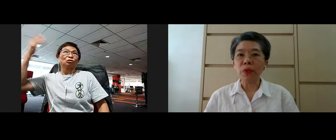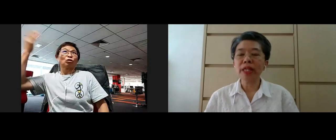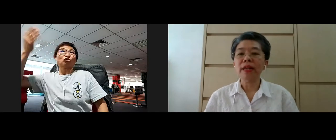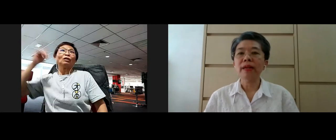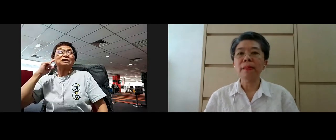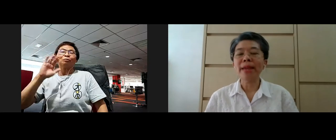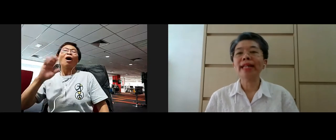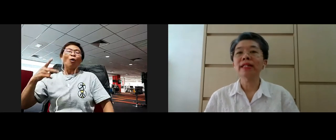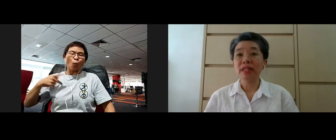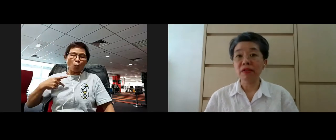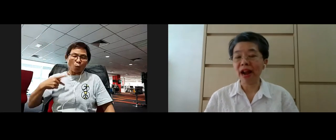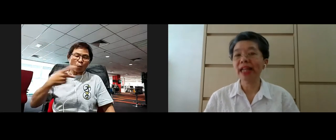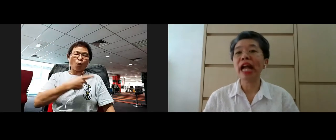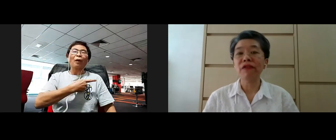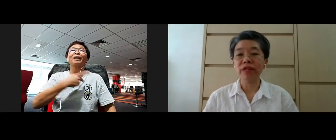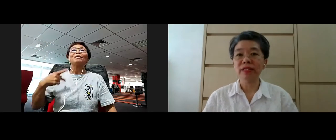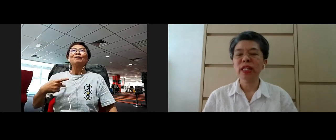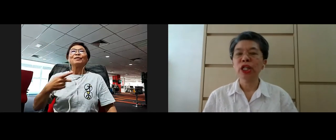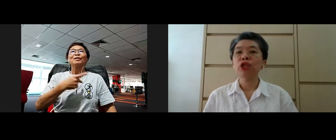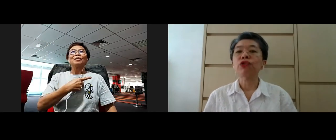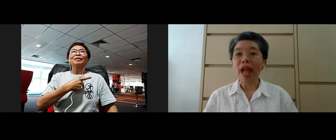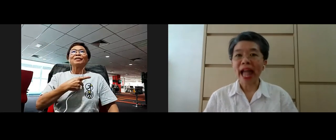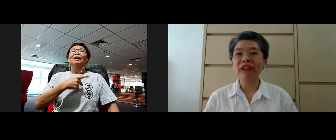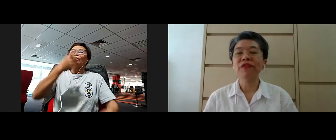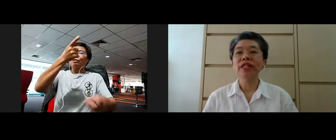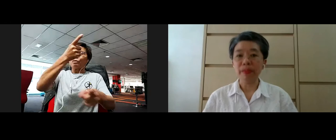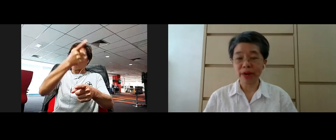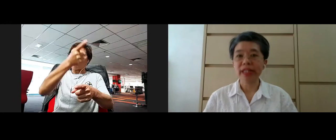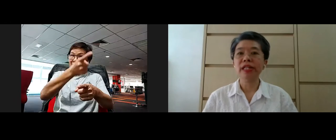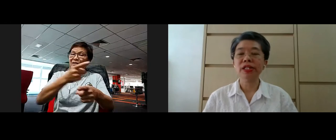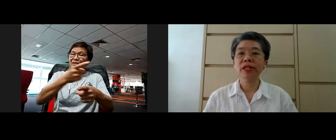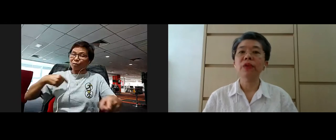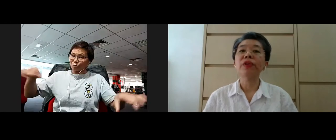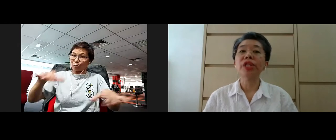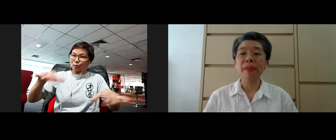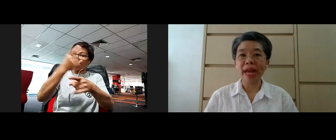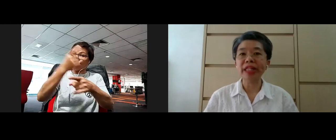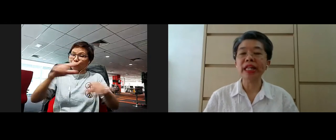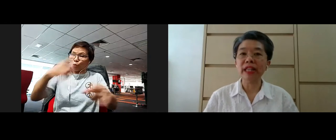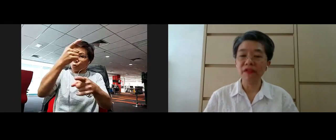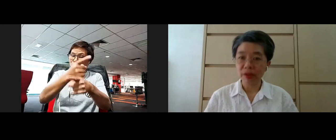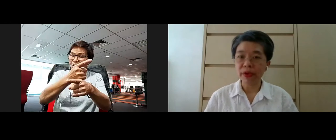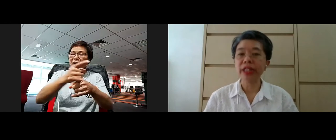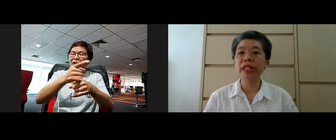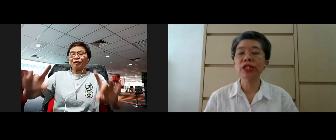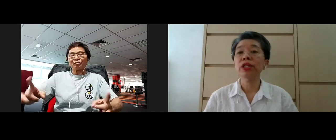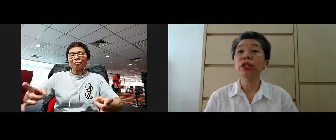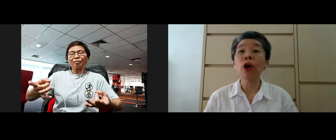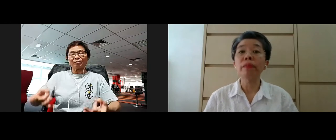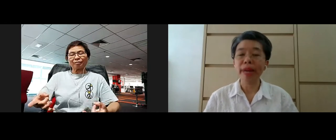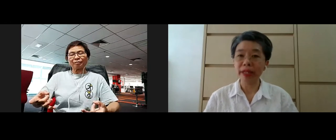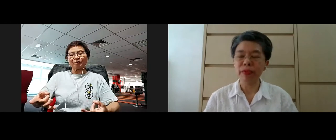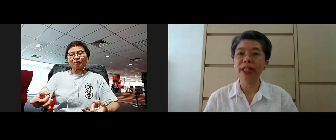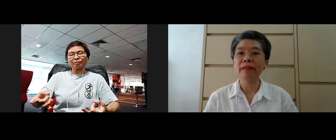we make the right effort to have the practice which is the meditative practice